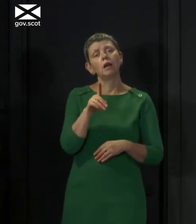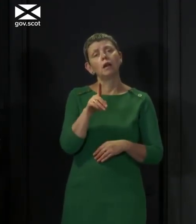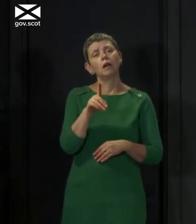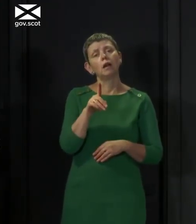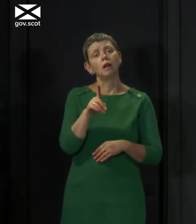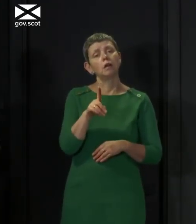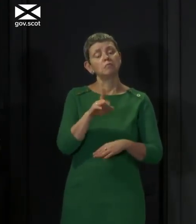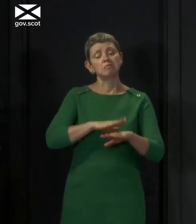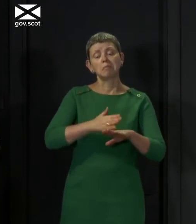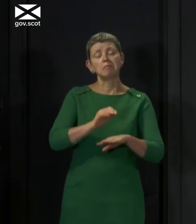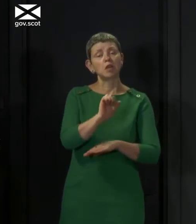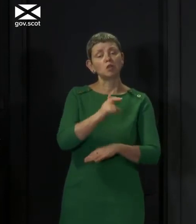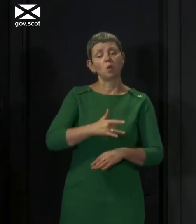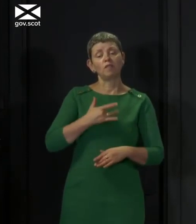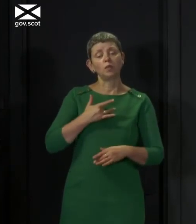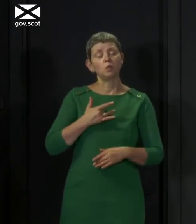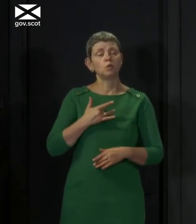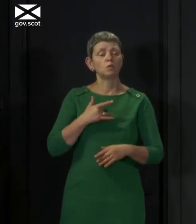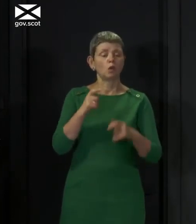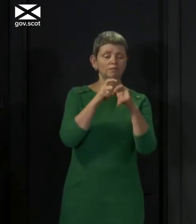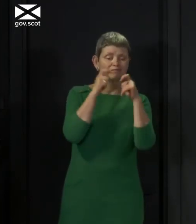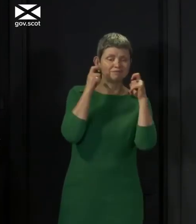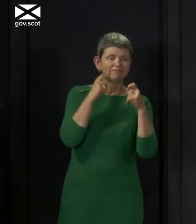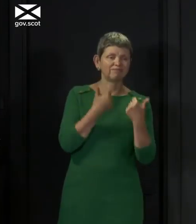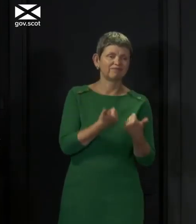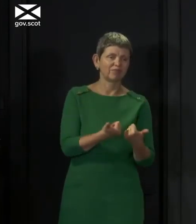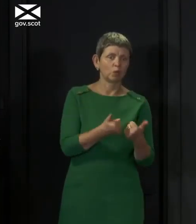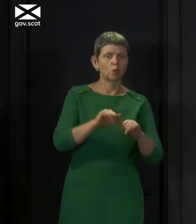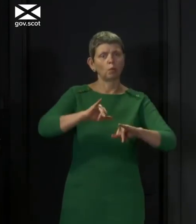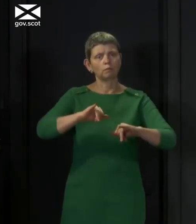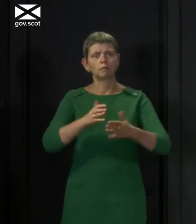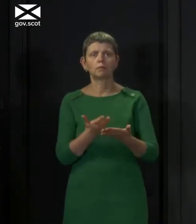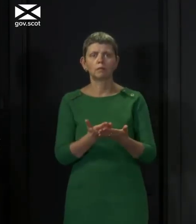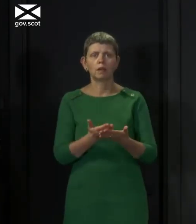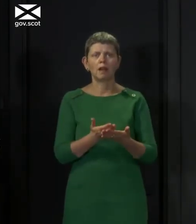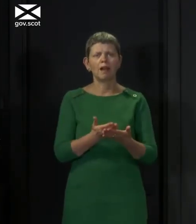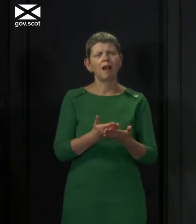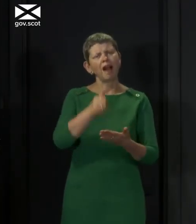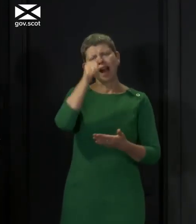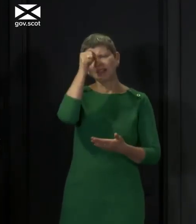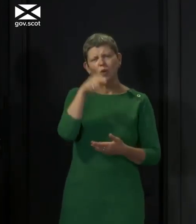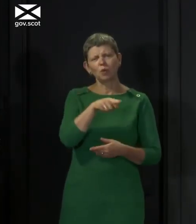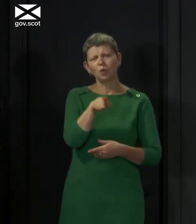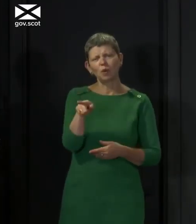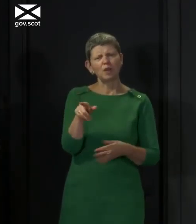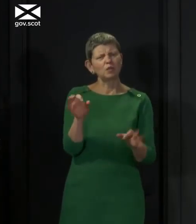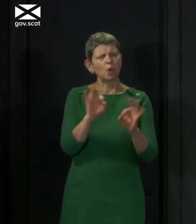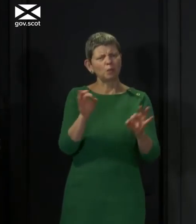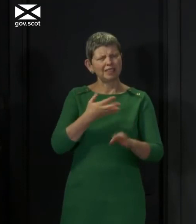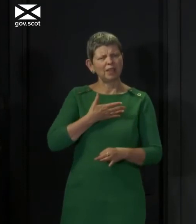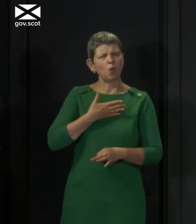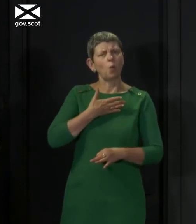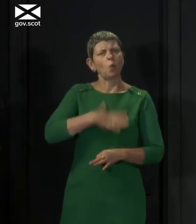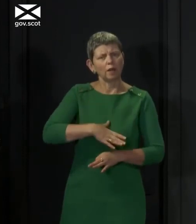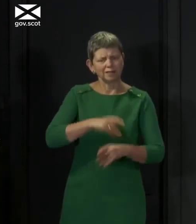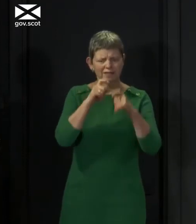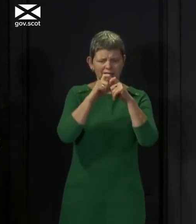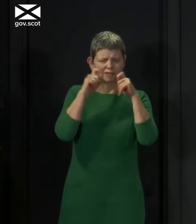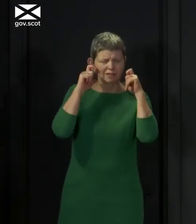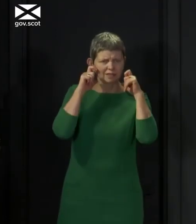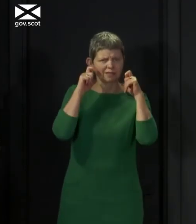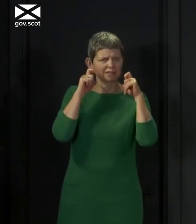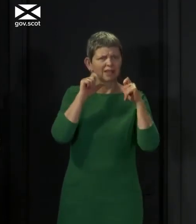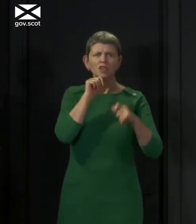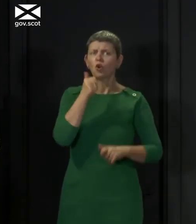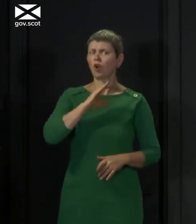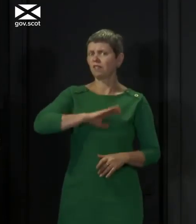whatever their views on the merits or otherwise of face coverings, will not relish this prospect because it's not comfortable to wear a face covering. I